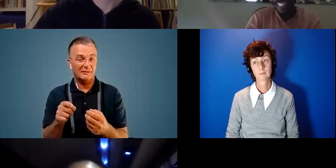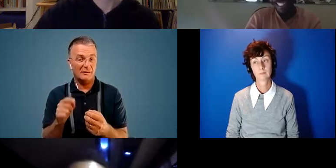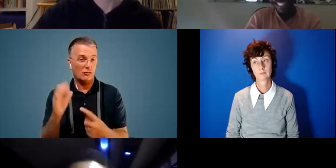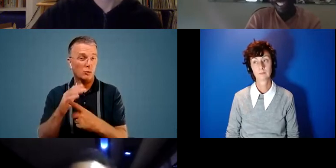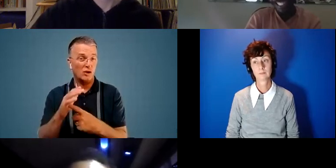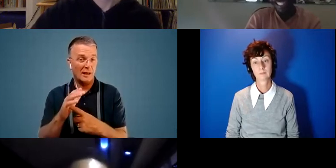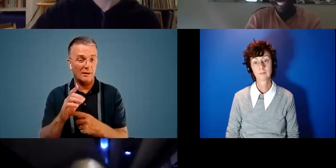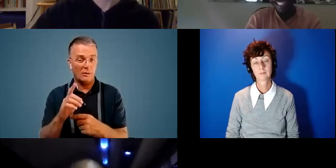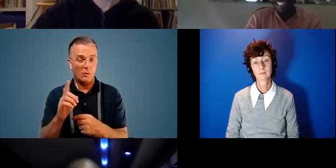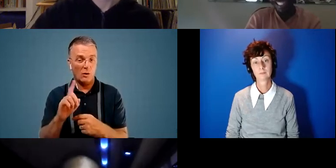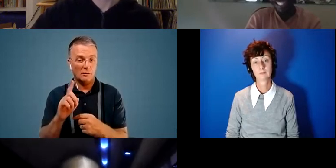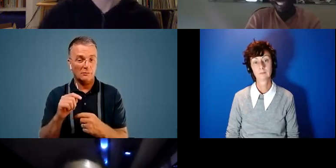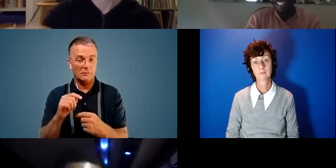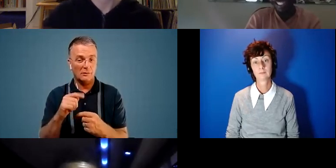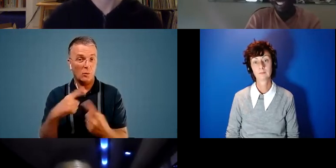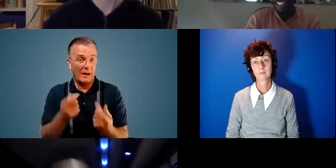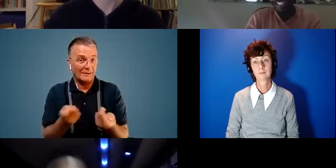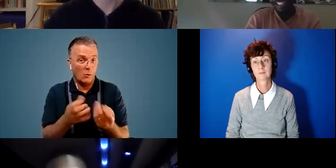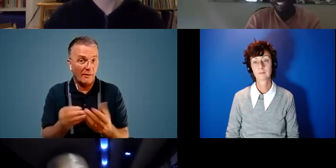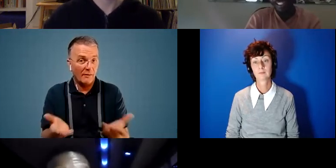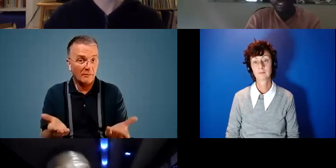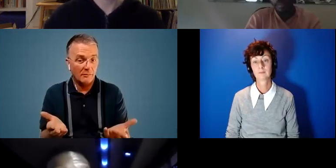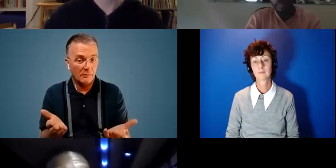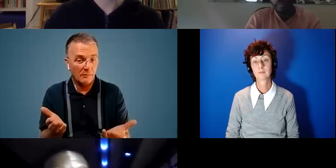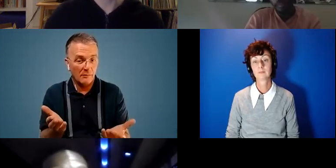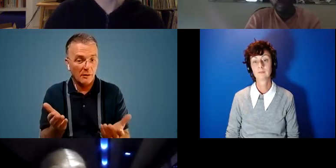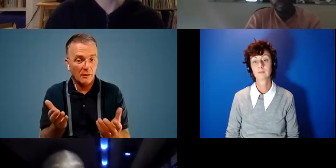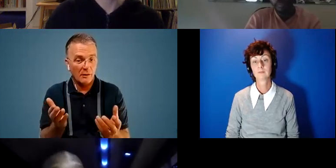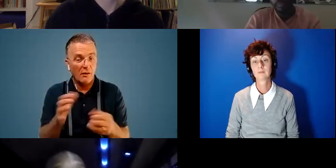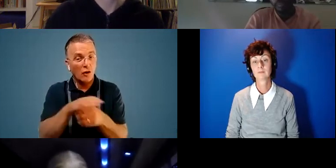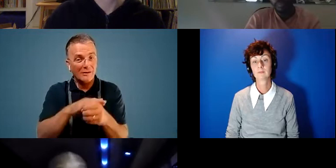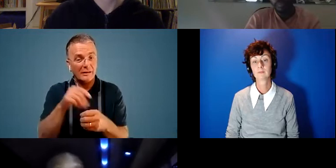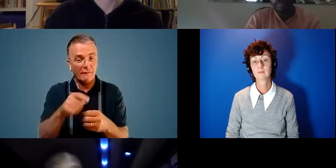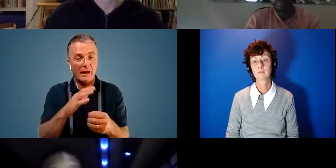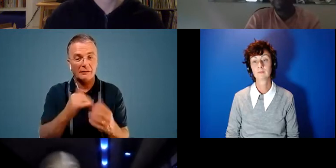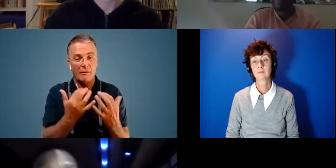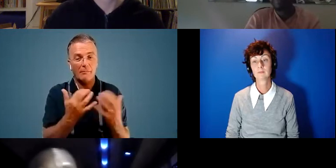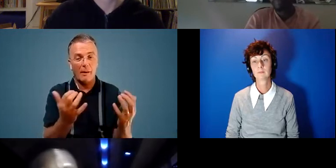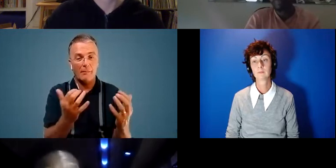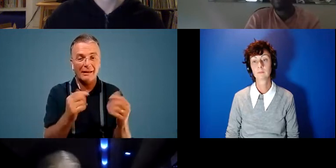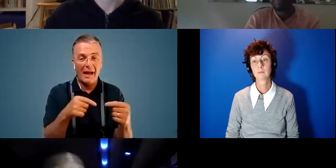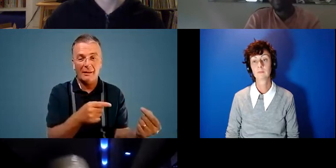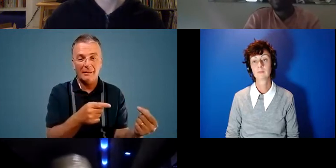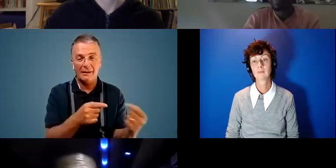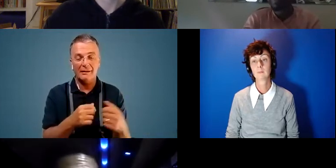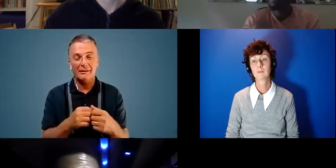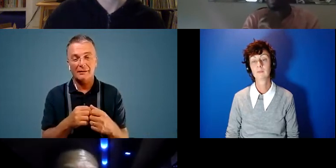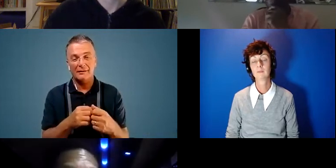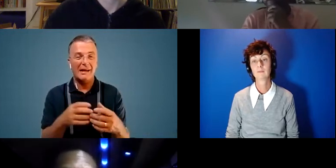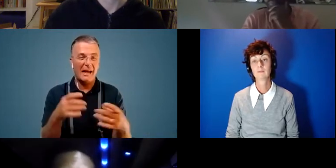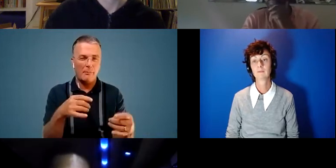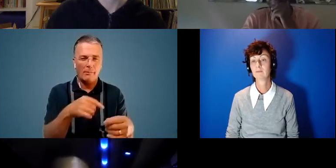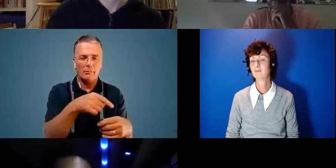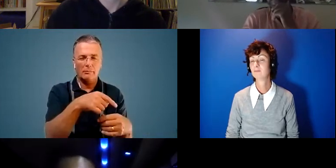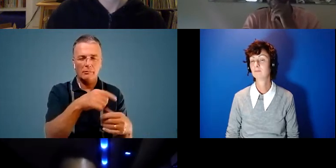what we you know we're dealing with and the context of that comes from public enemy who won the pioneer revolutionary hip-hop groups